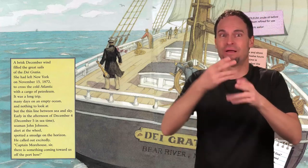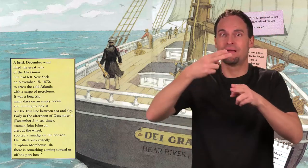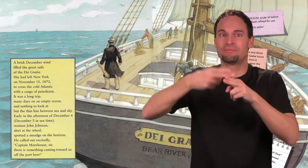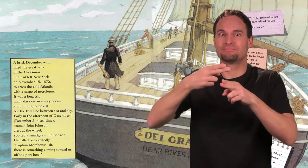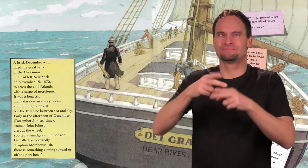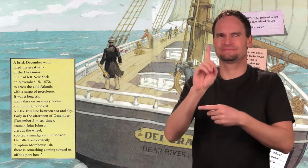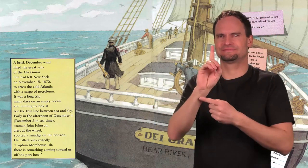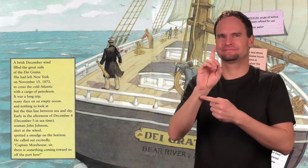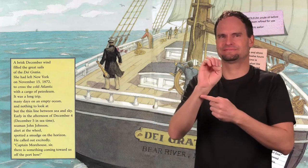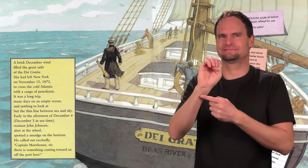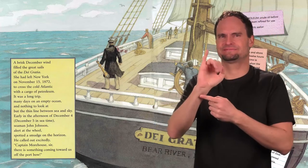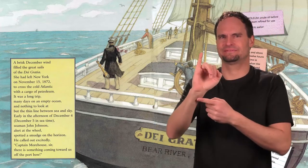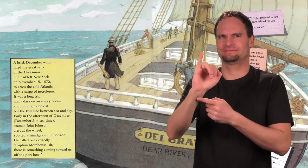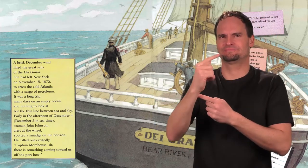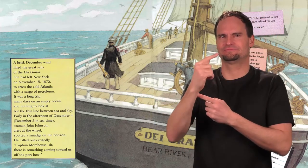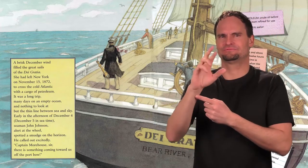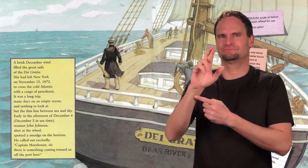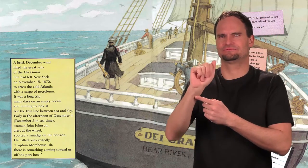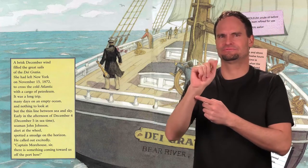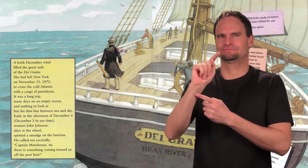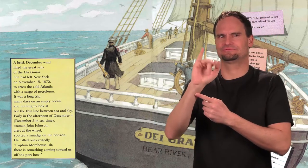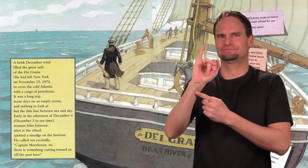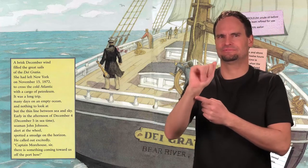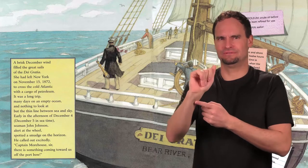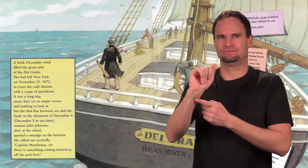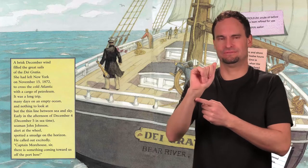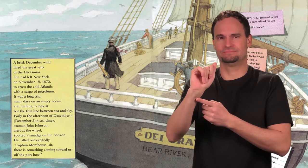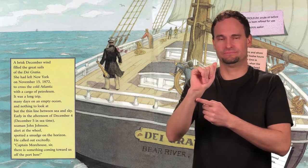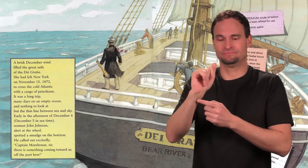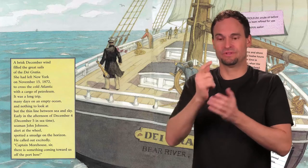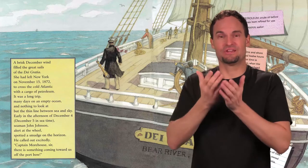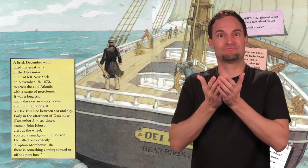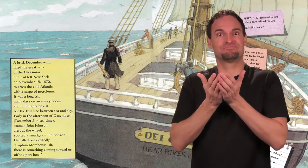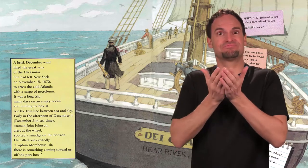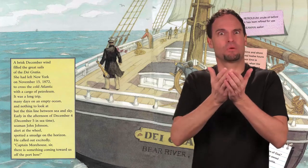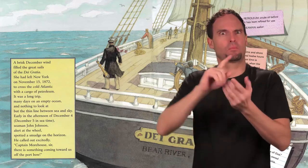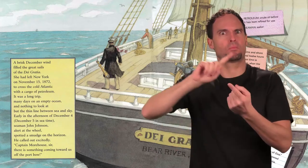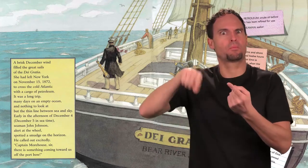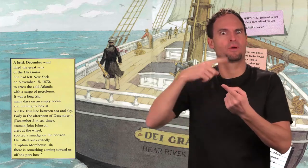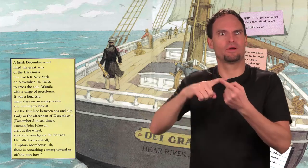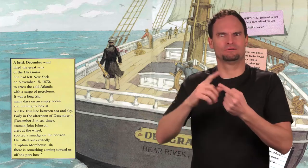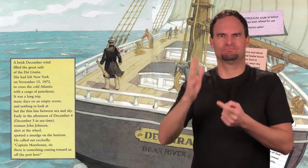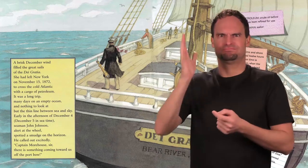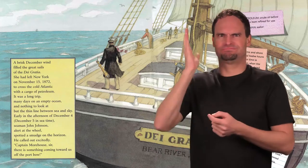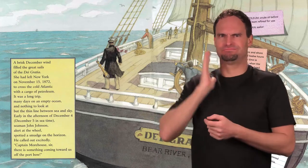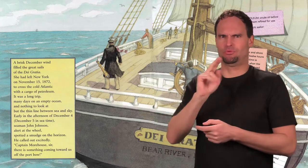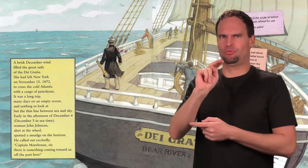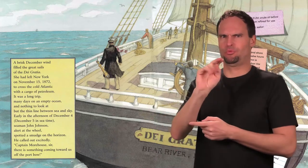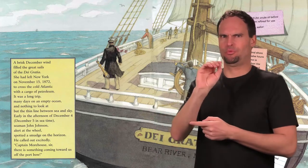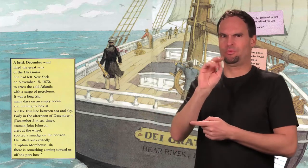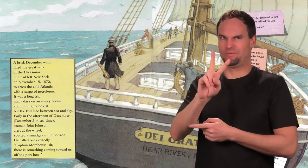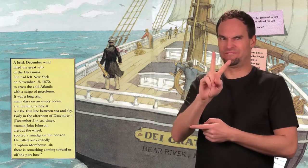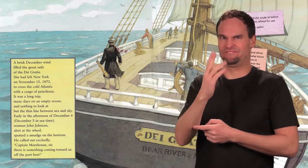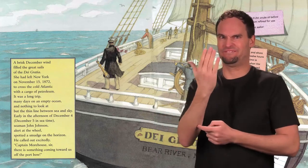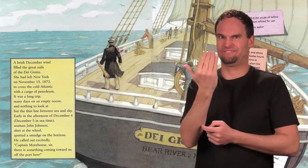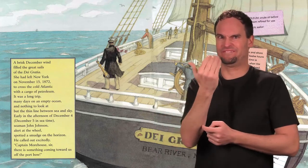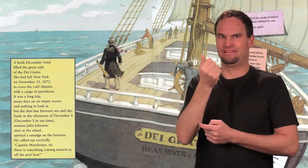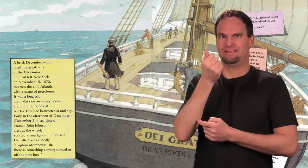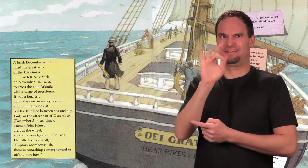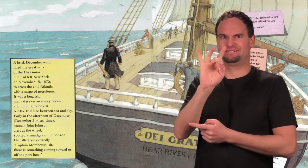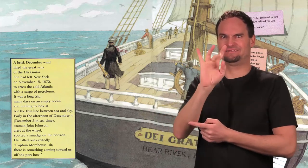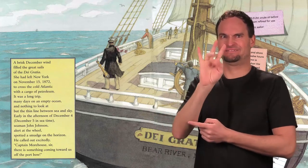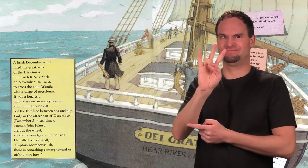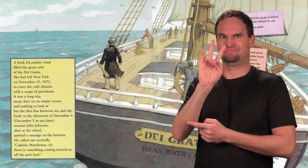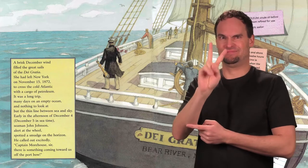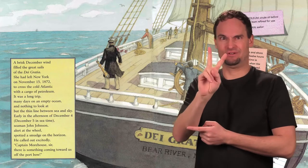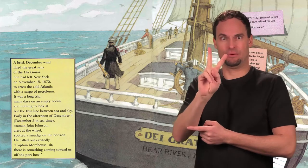A brisk December wind filled the great sails of the Dei Gratia. She had left New York on November